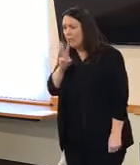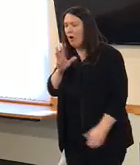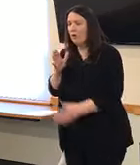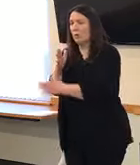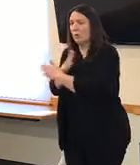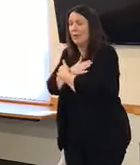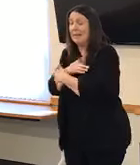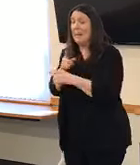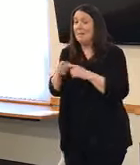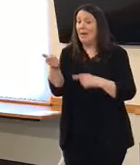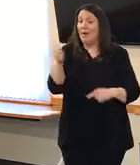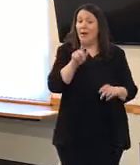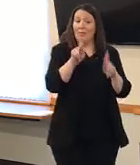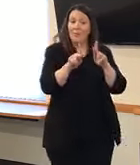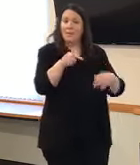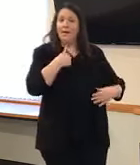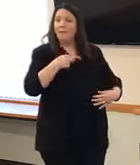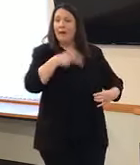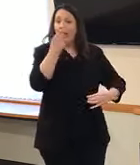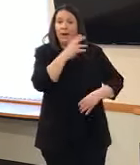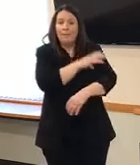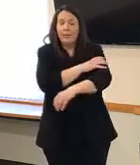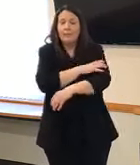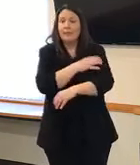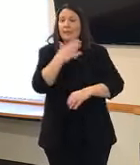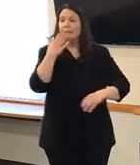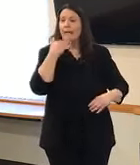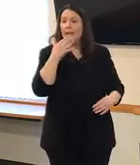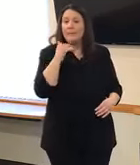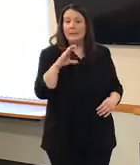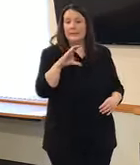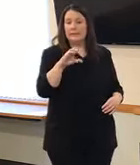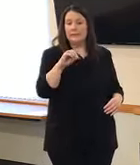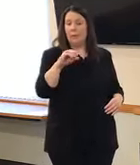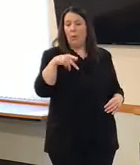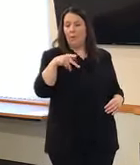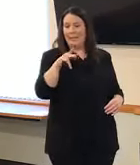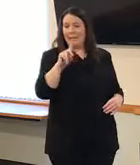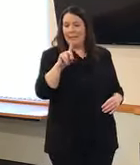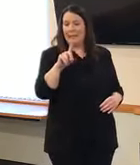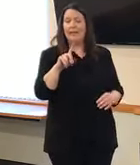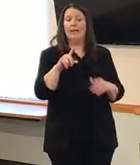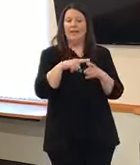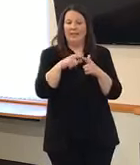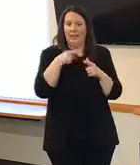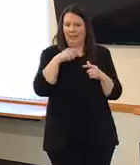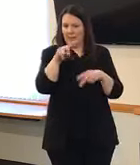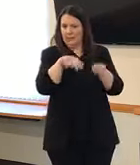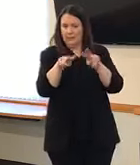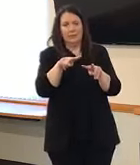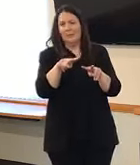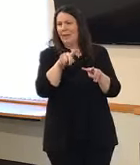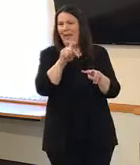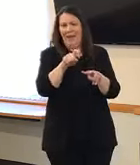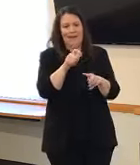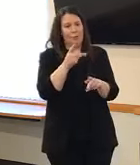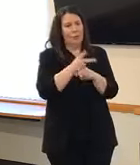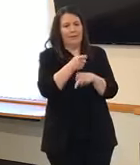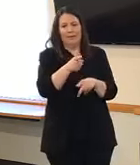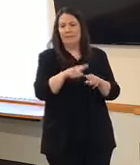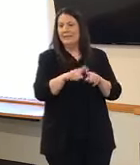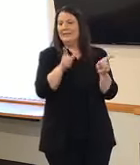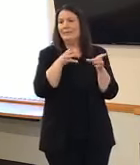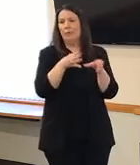have comorbidities or make themselves high risk. understanding that they have COVID would change probably their care model